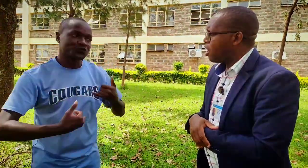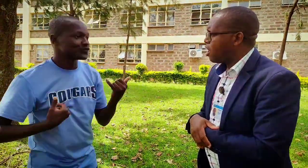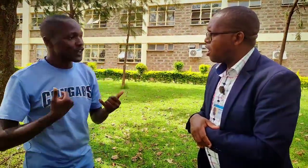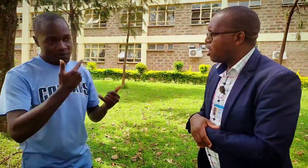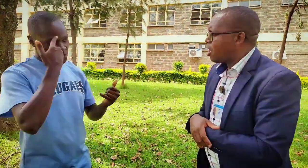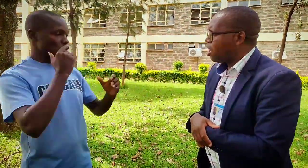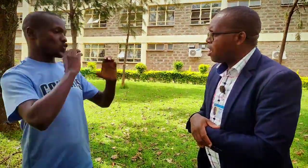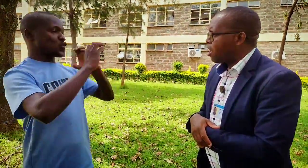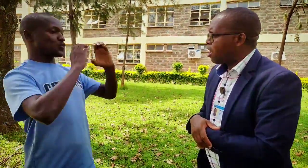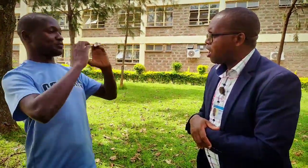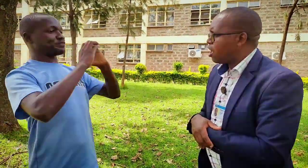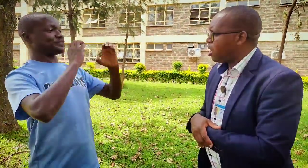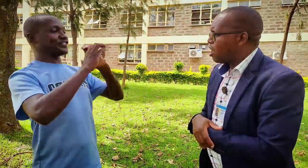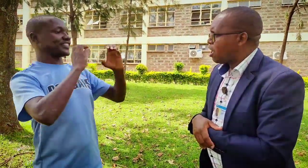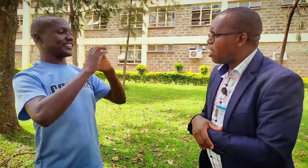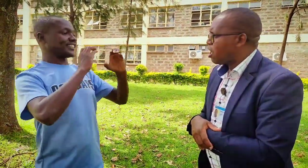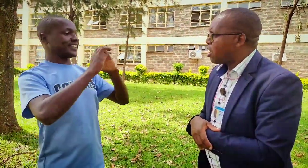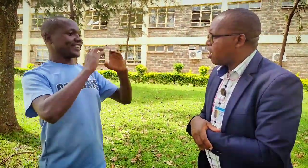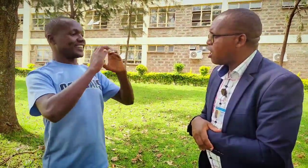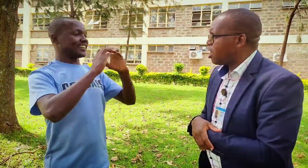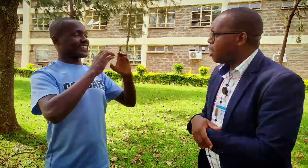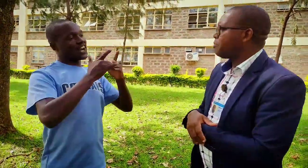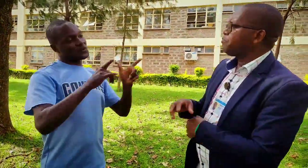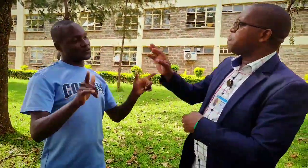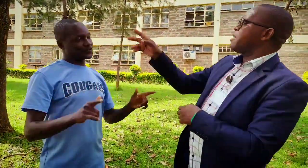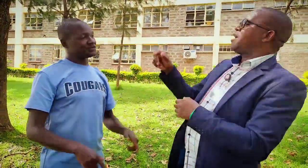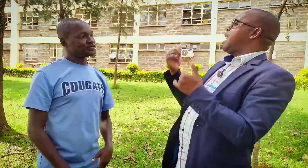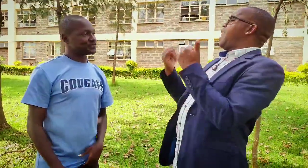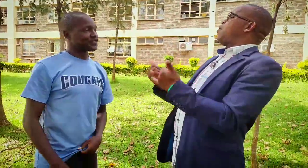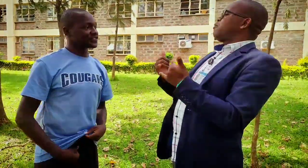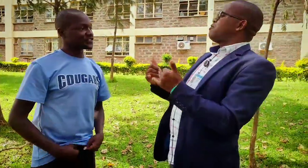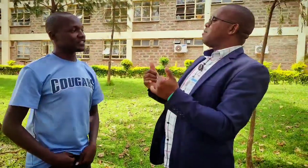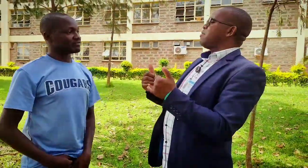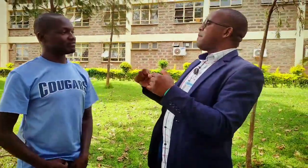enjoy because that is a way of communicating now